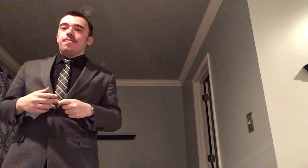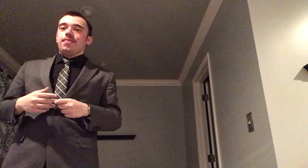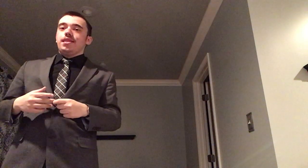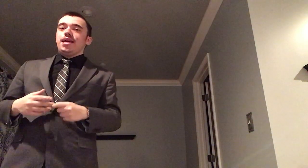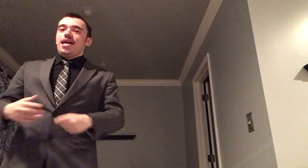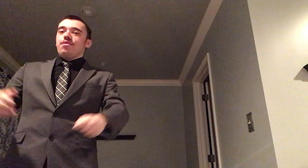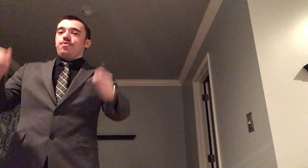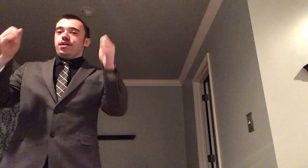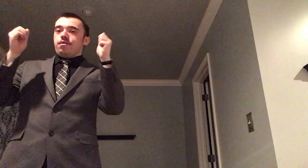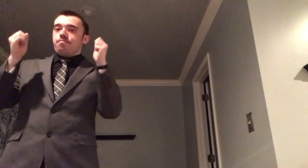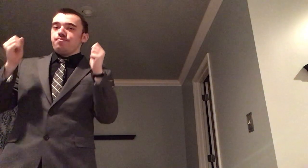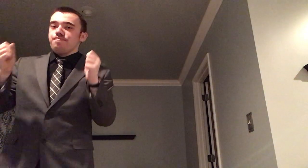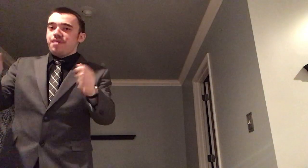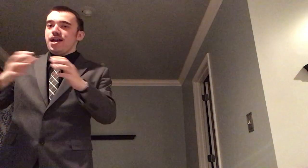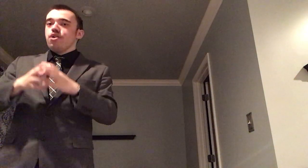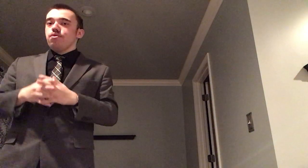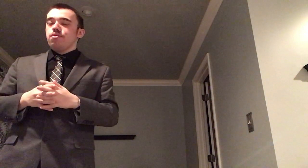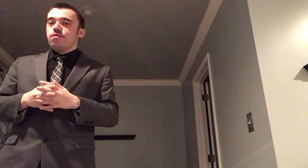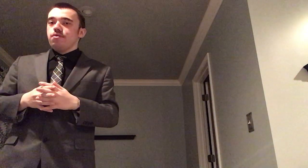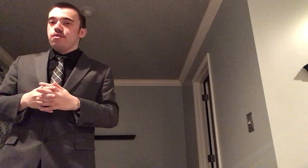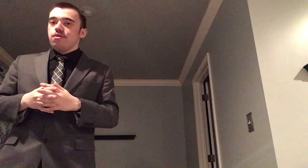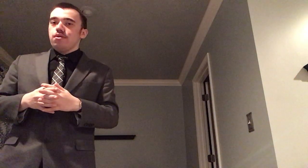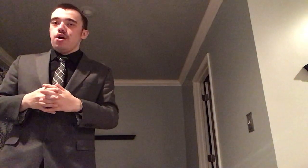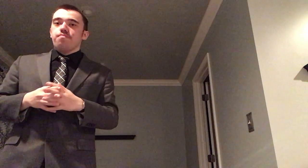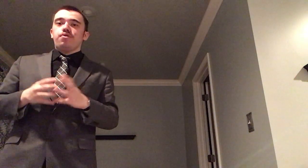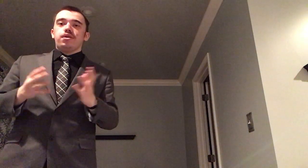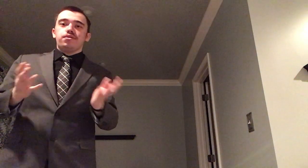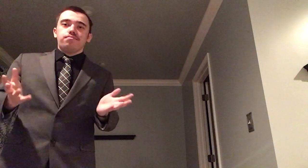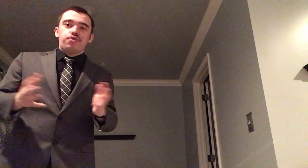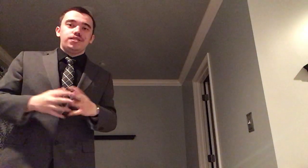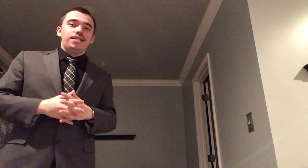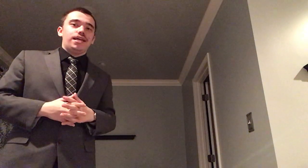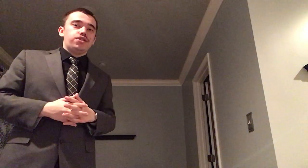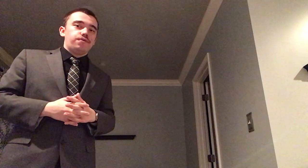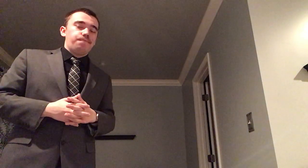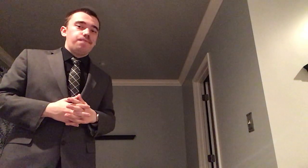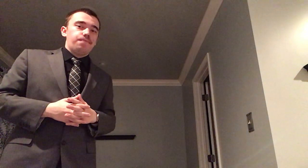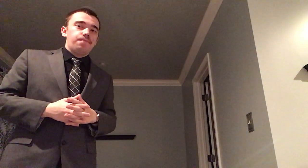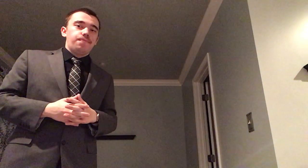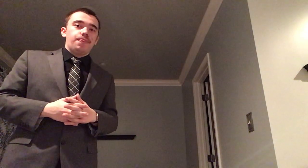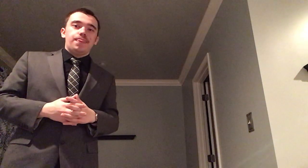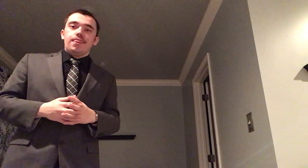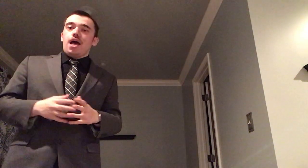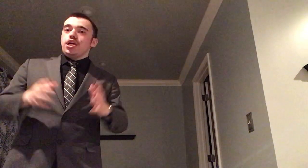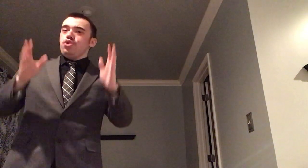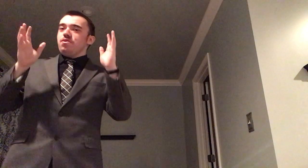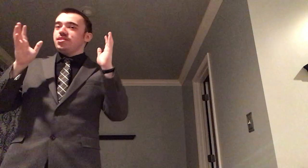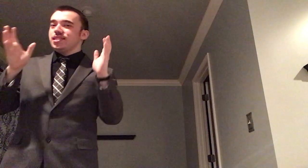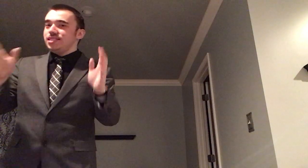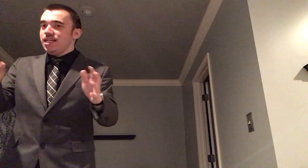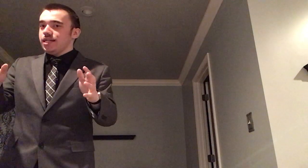and as we prepare our presentation you will succeed